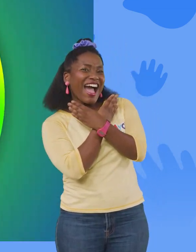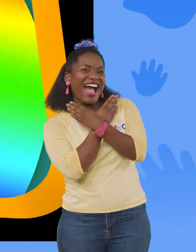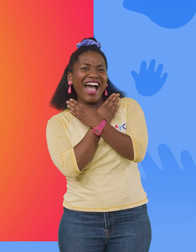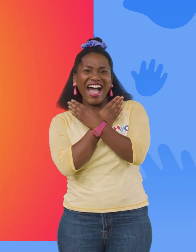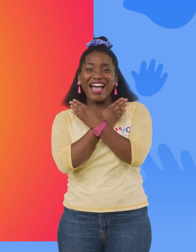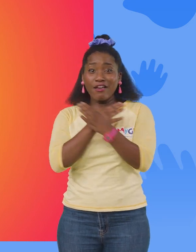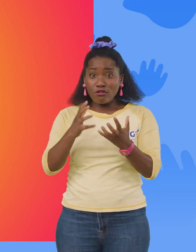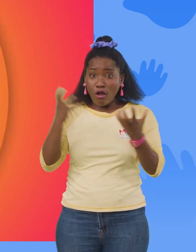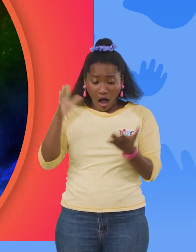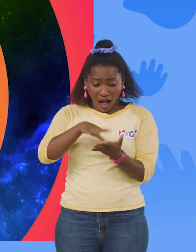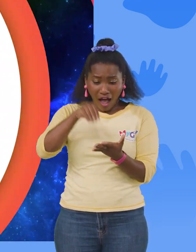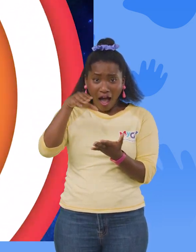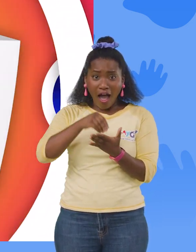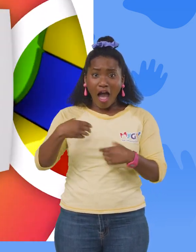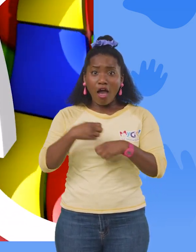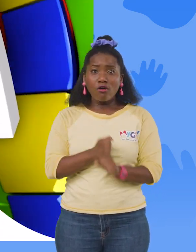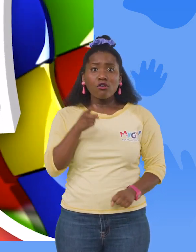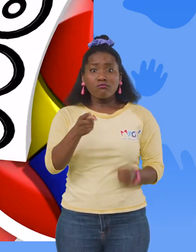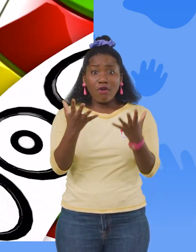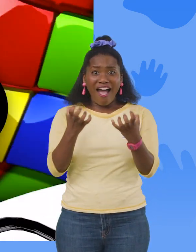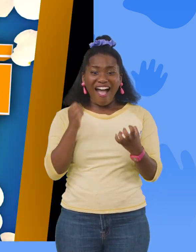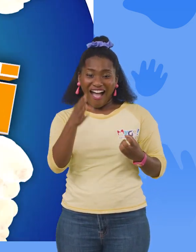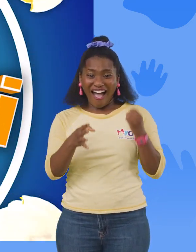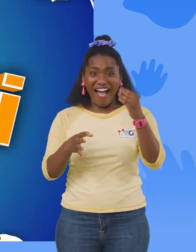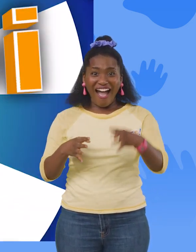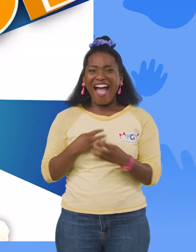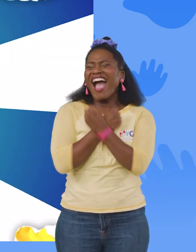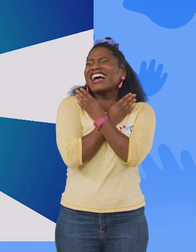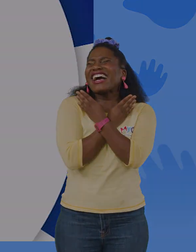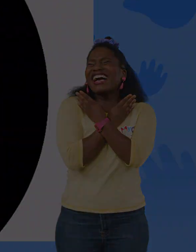-I. So much to learn about. It'll make you want to shout. B-L-I-P-I.